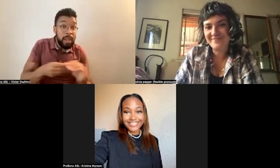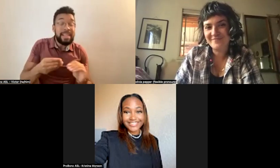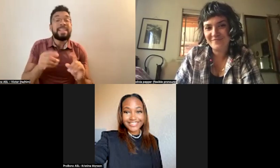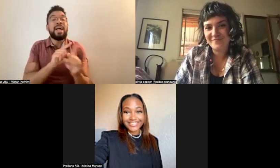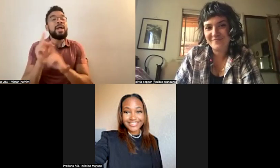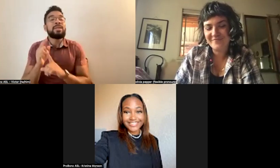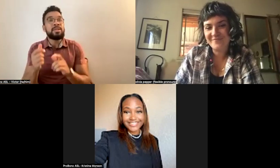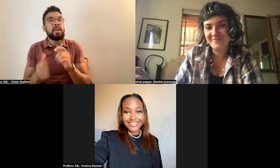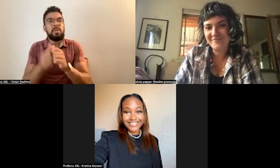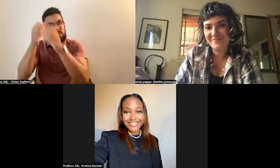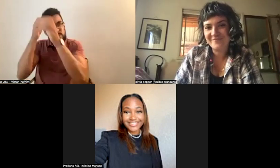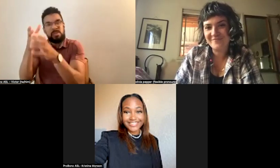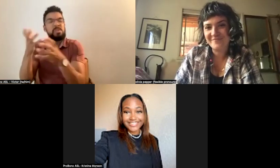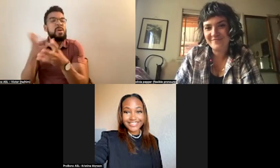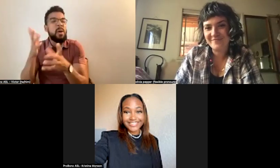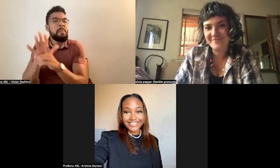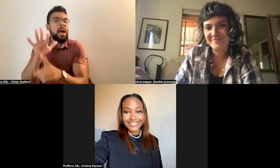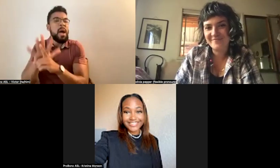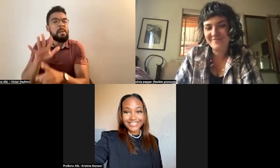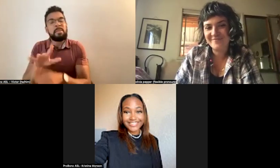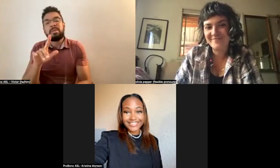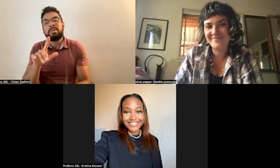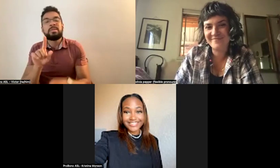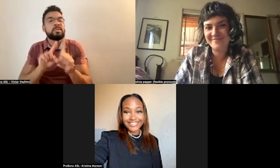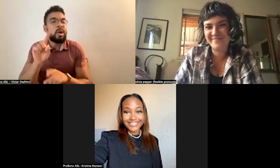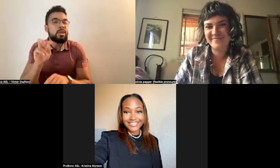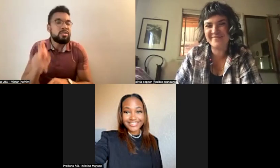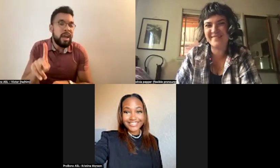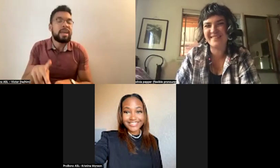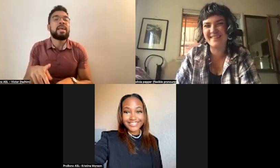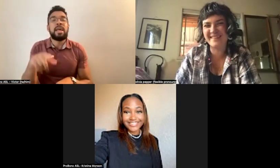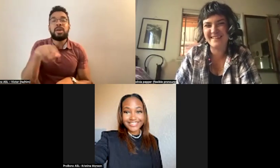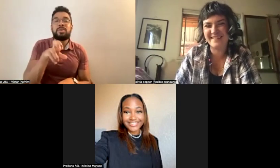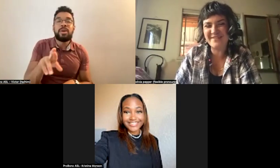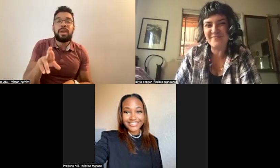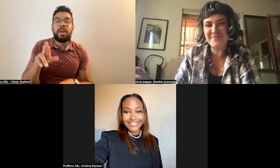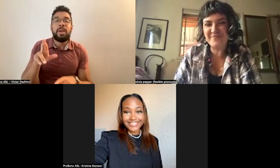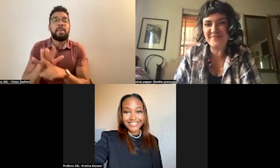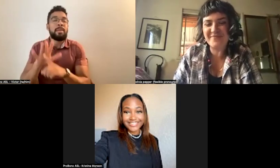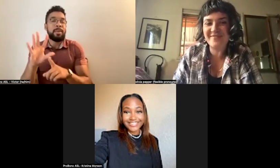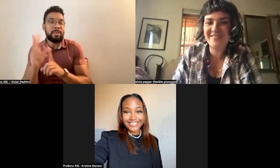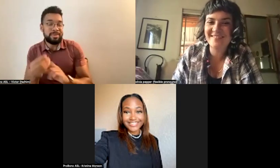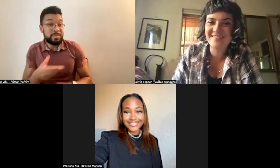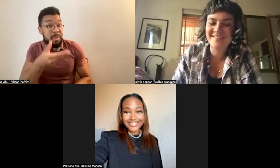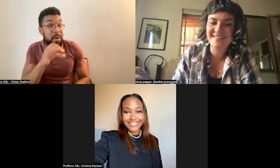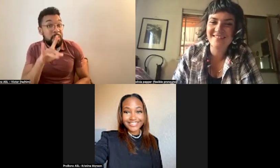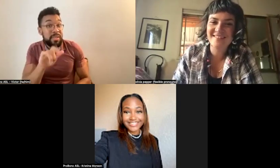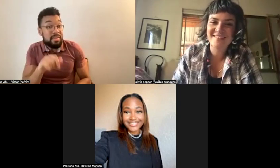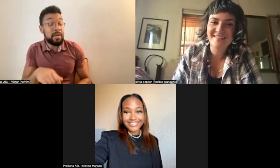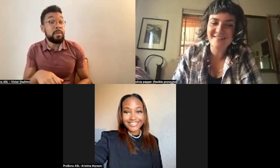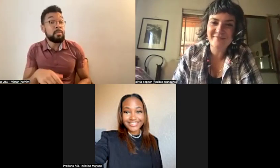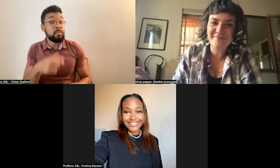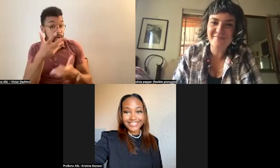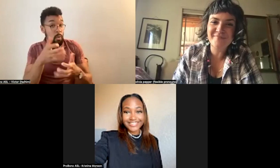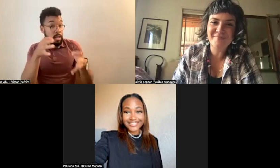Star Trek or queer poets of the 20s. Welcome, Olivia. Would you like to tell us about the organization